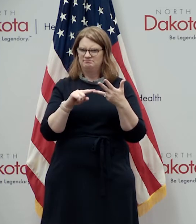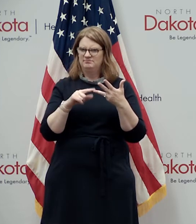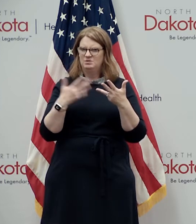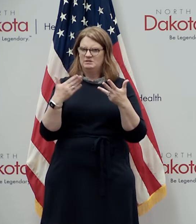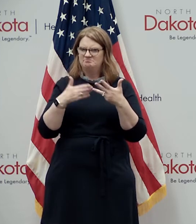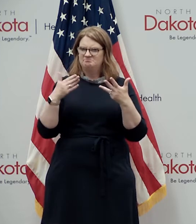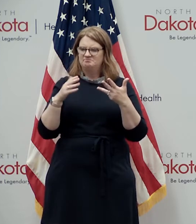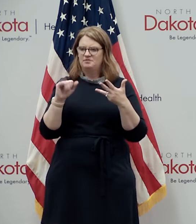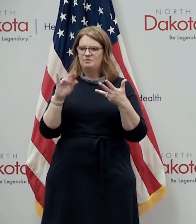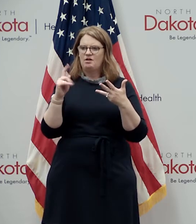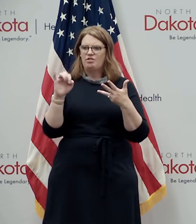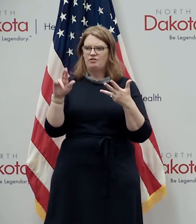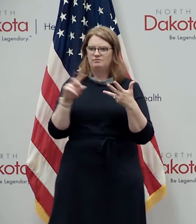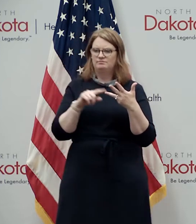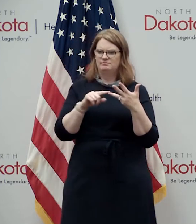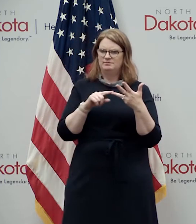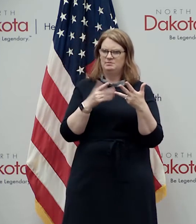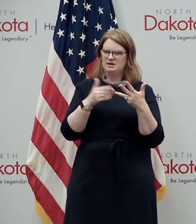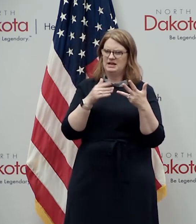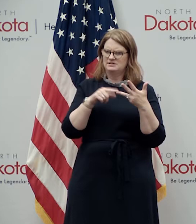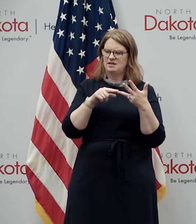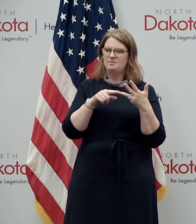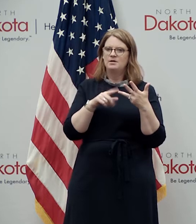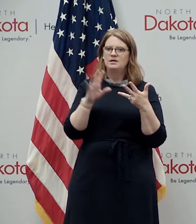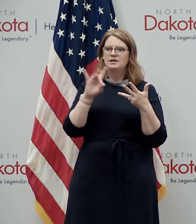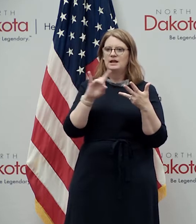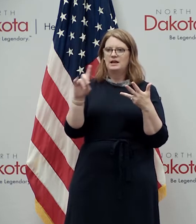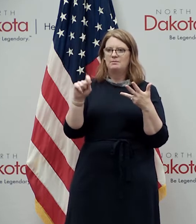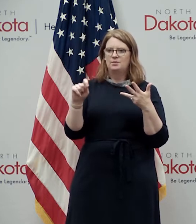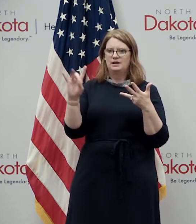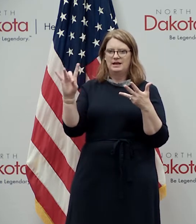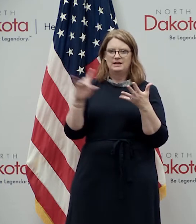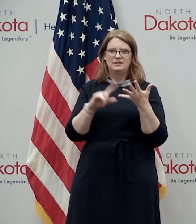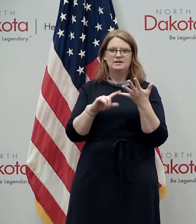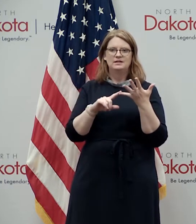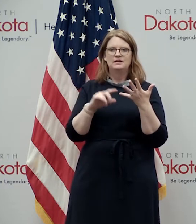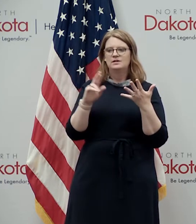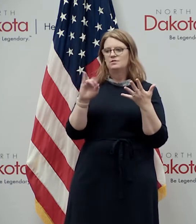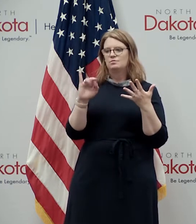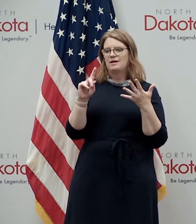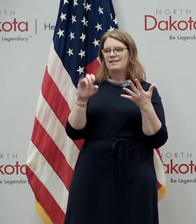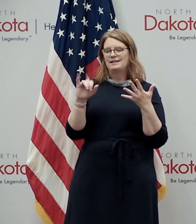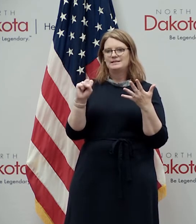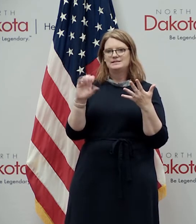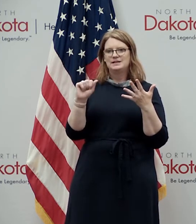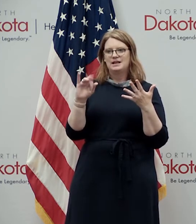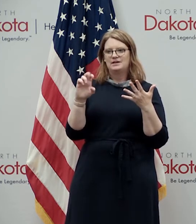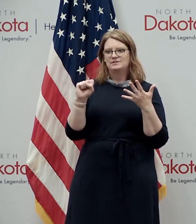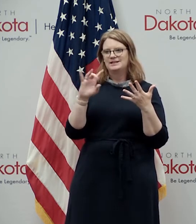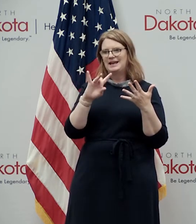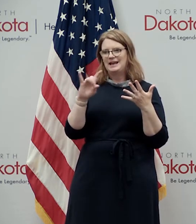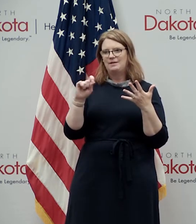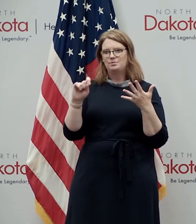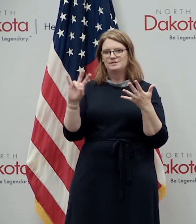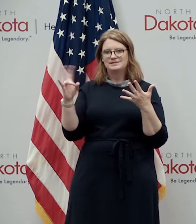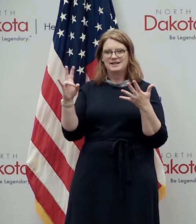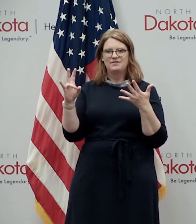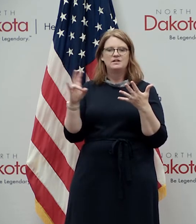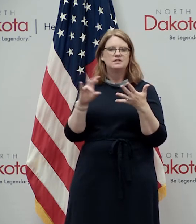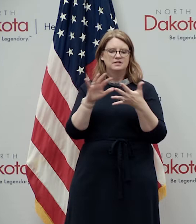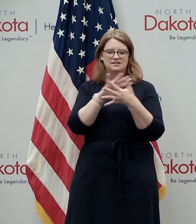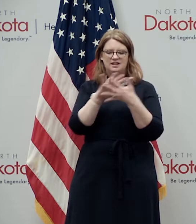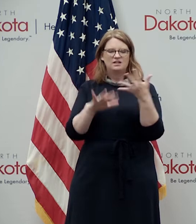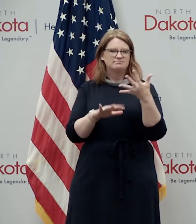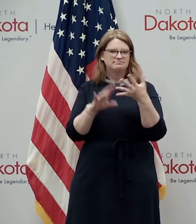from arthur uh 88.8 way to go argusville and then riley's acres 88.7 those are all fargo metro